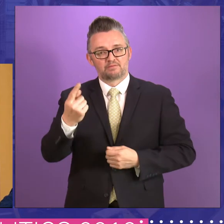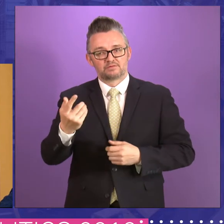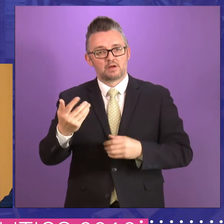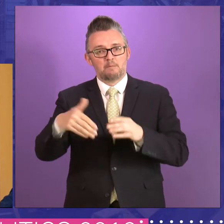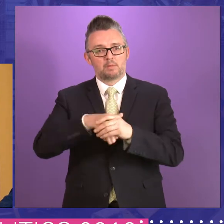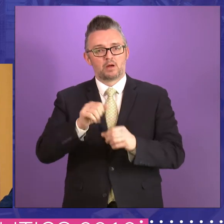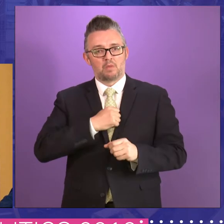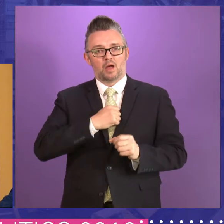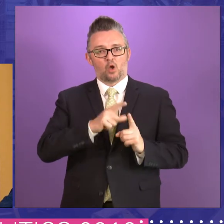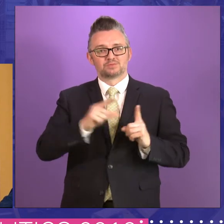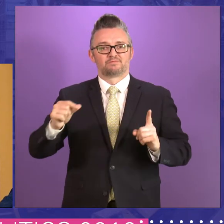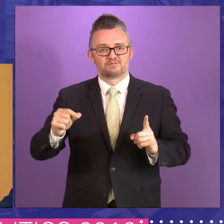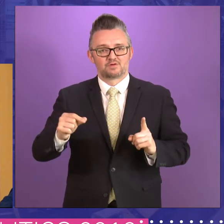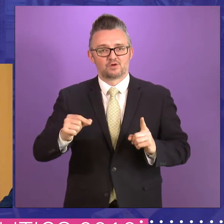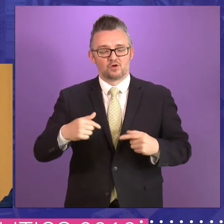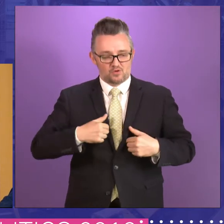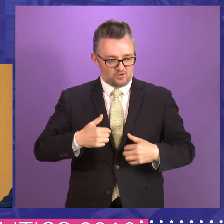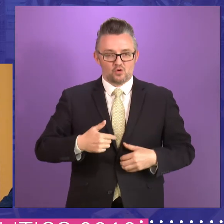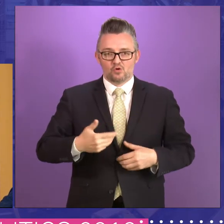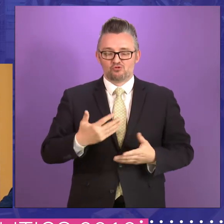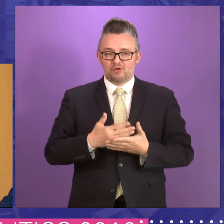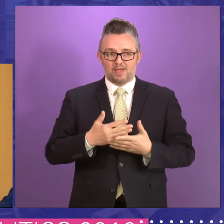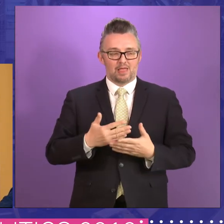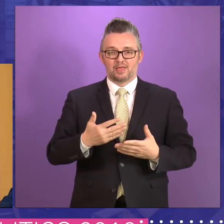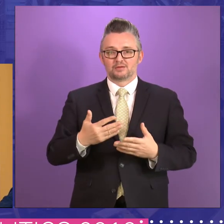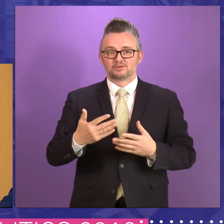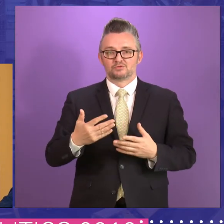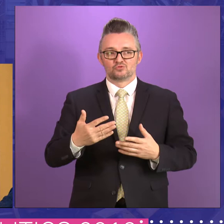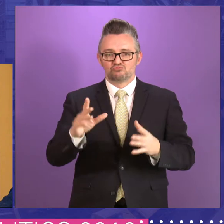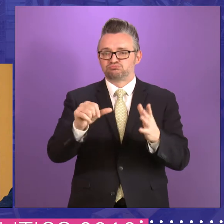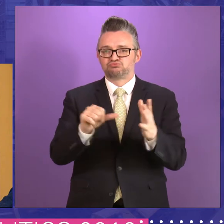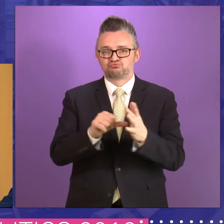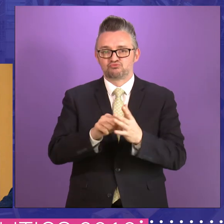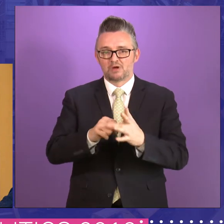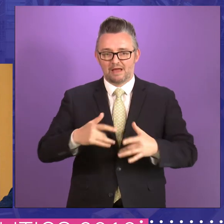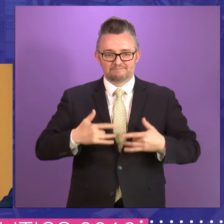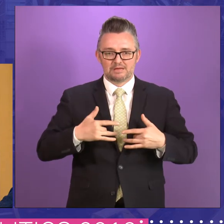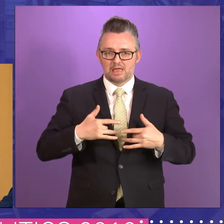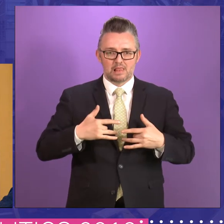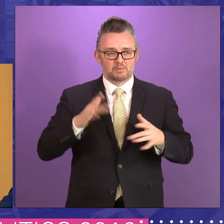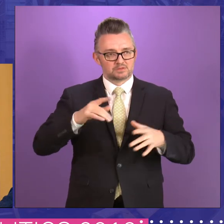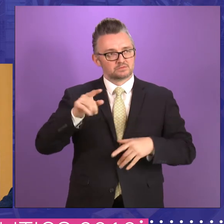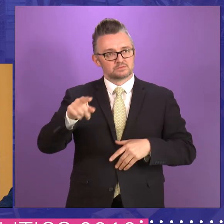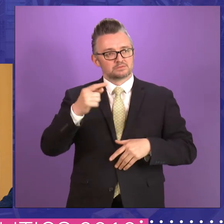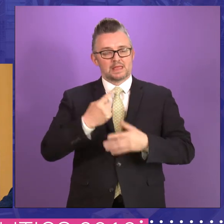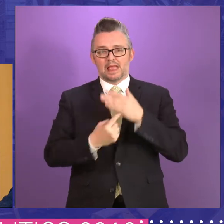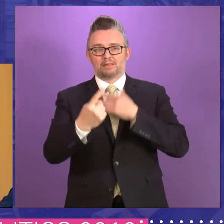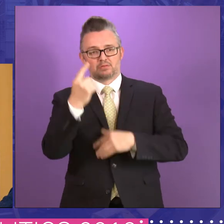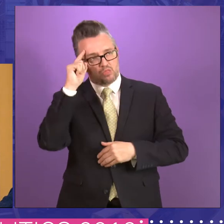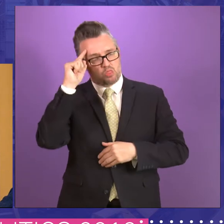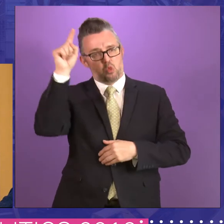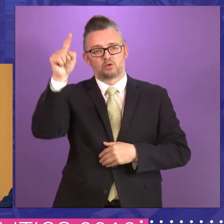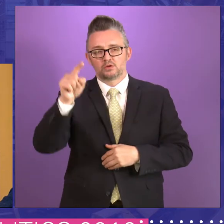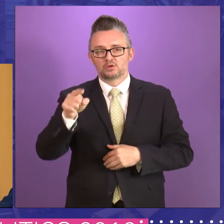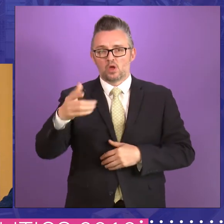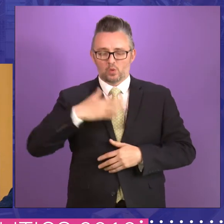And by golly, the punches ain't pulled, I can tell you. I mean, there's, there's a real sense of independent thought, there's a real desire